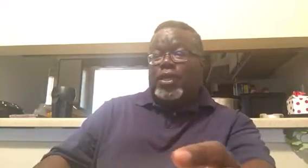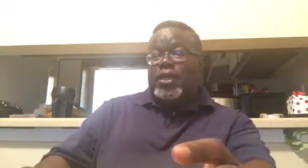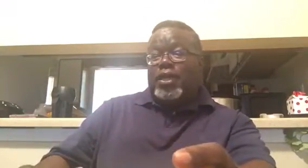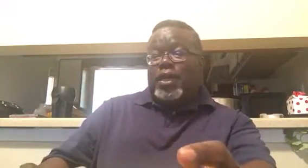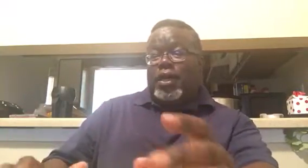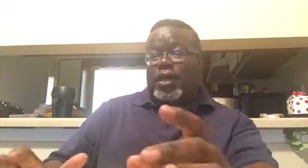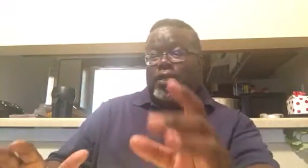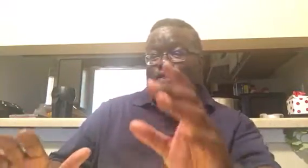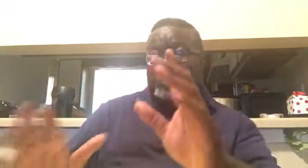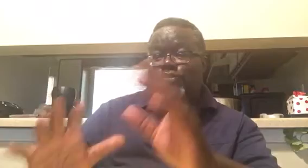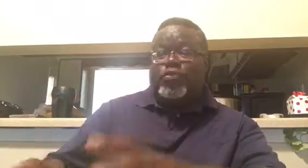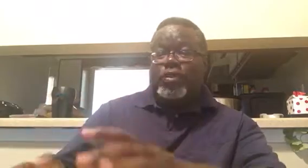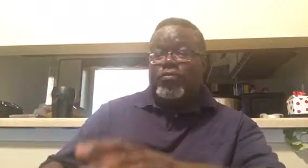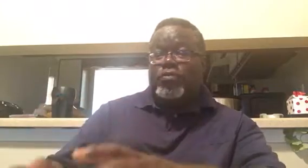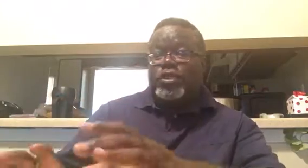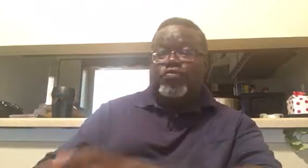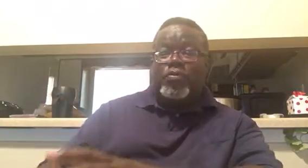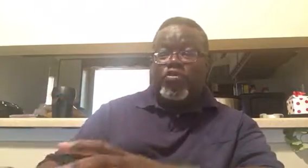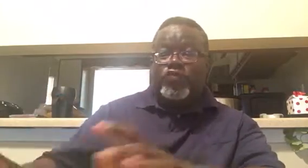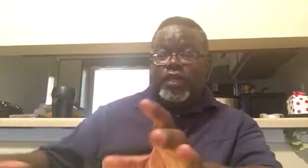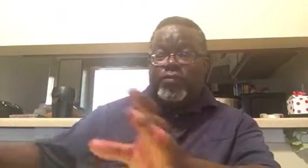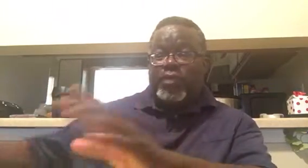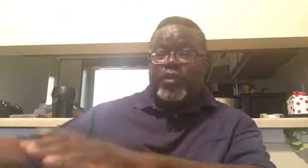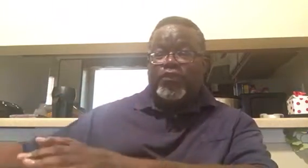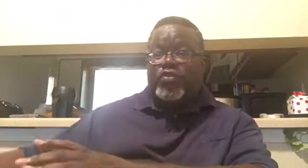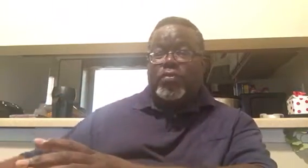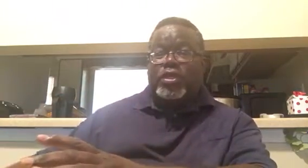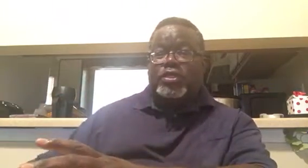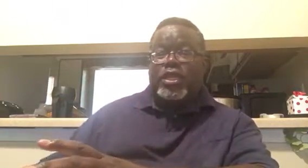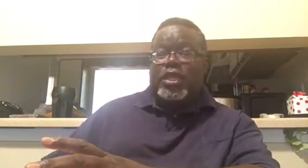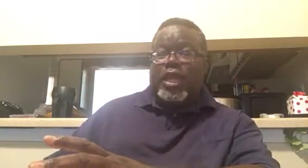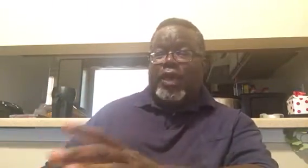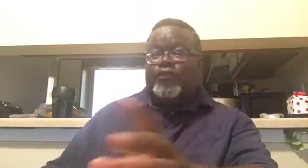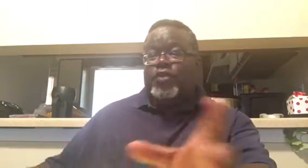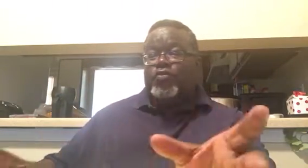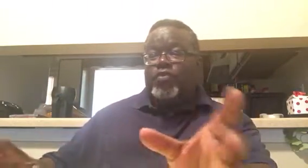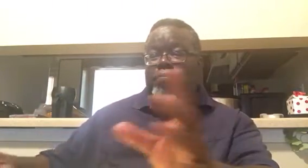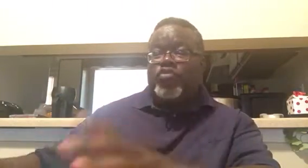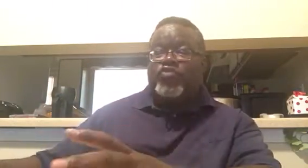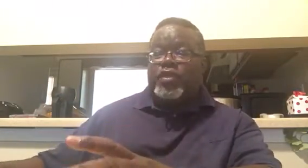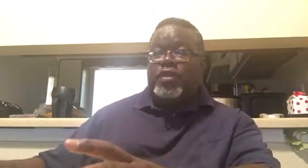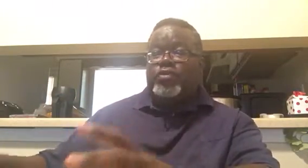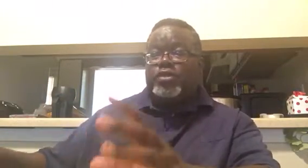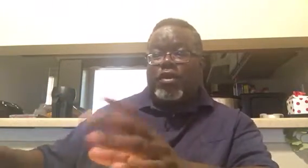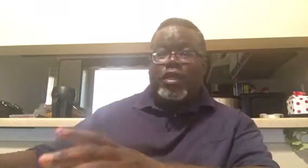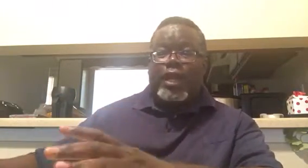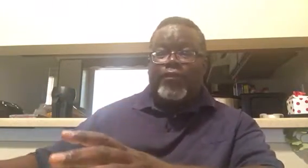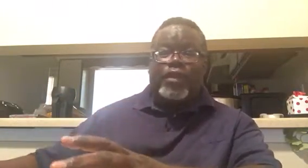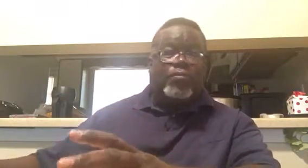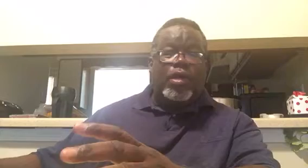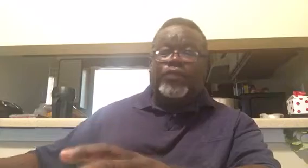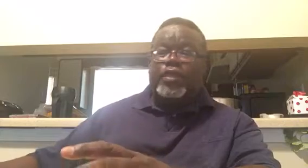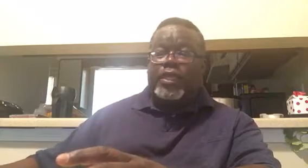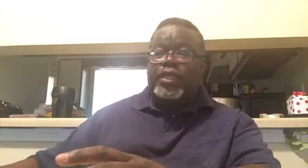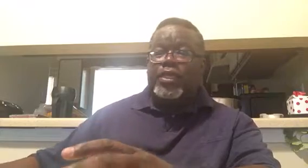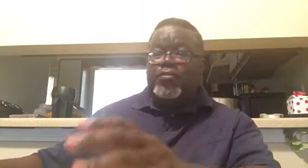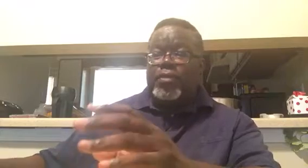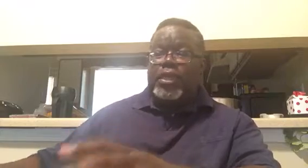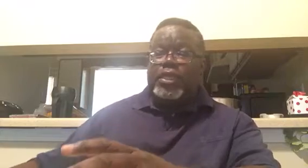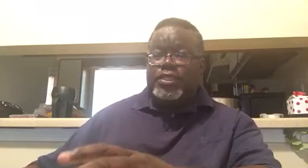since we, since we moved here, maybe a few months after we moved here, we started having monthly meetings